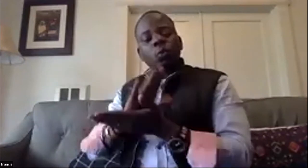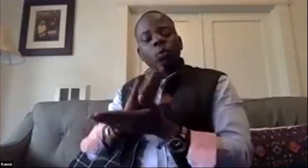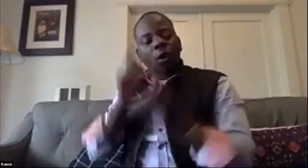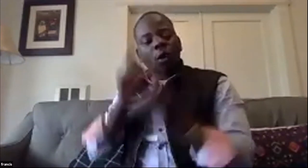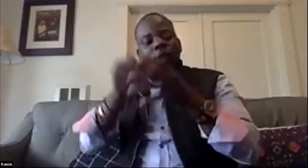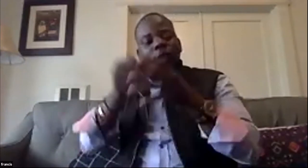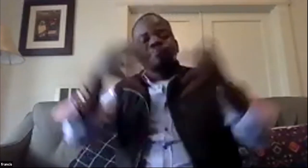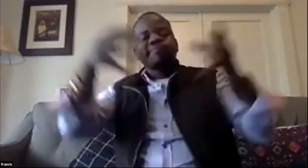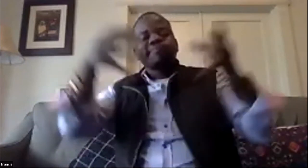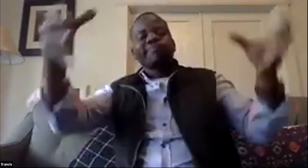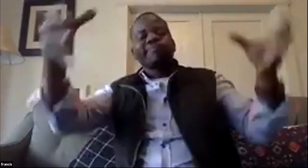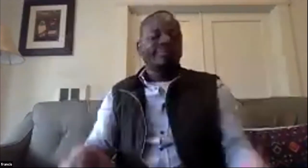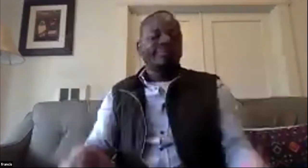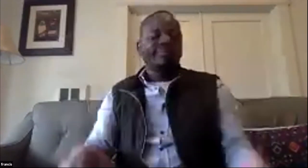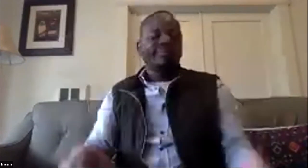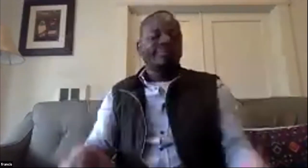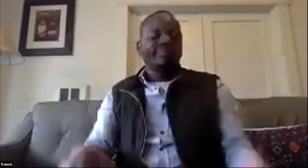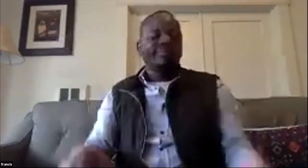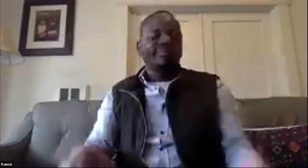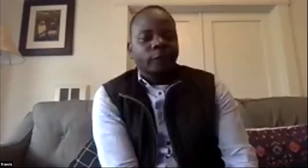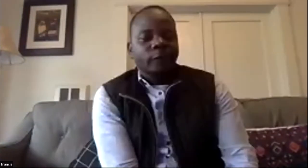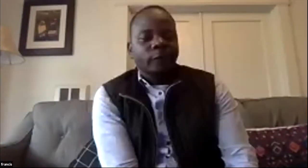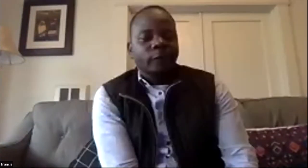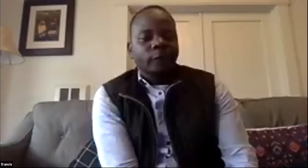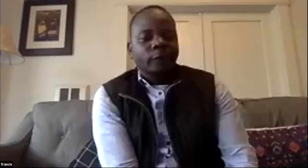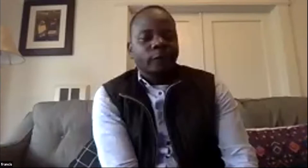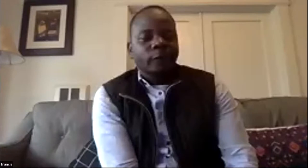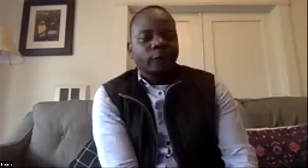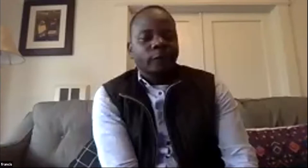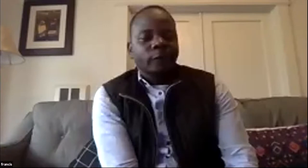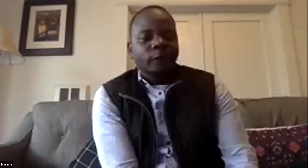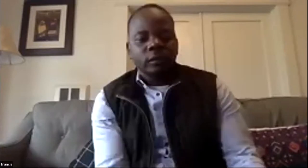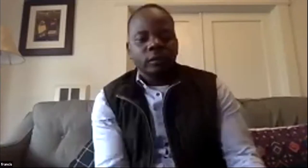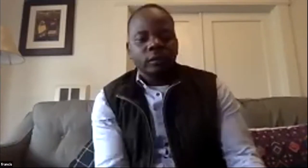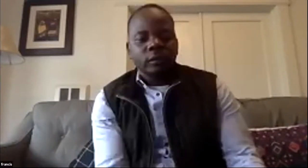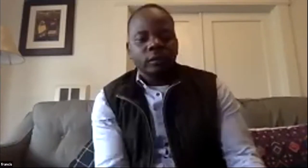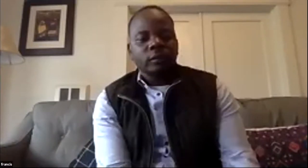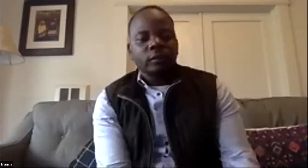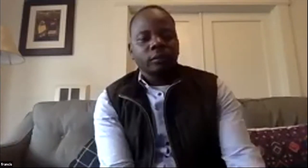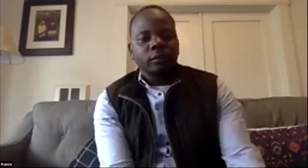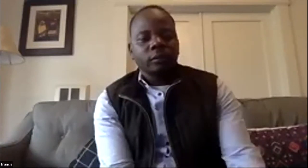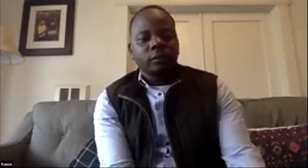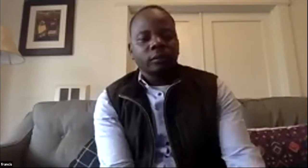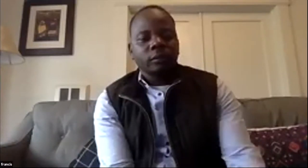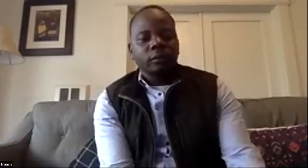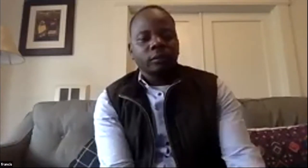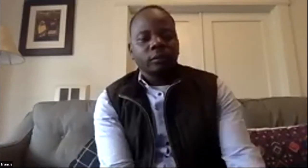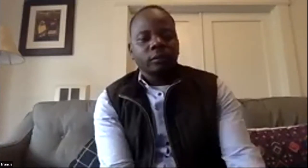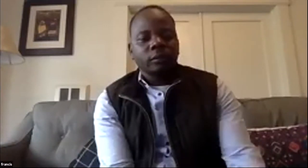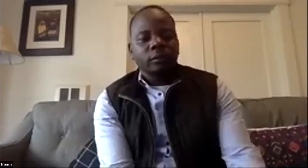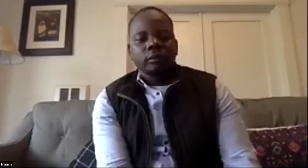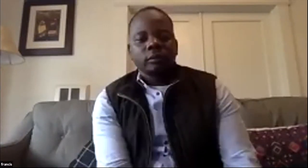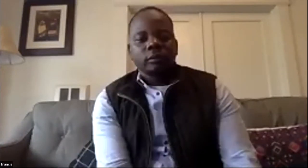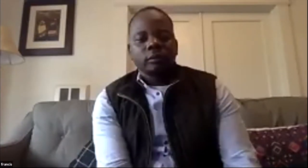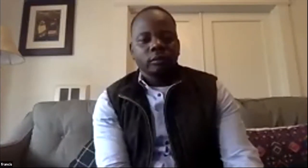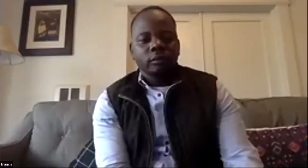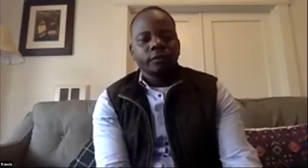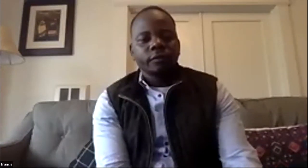would be a centerpiece because it would basically the outreach it's our way to do outreach the